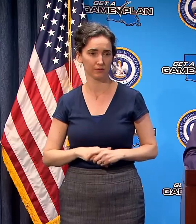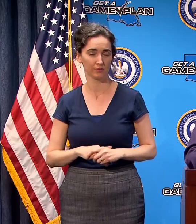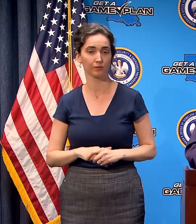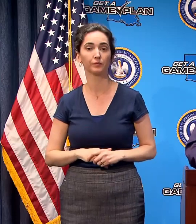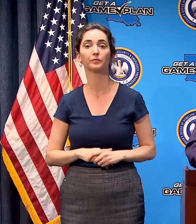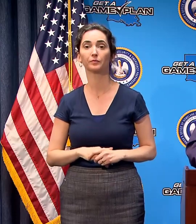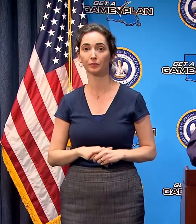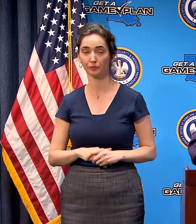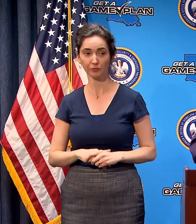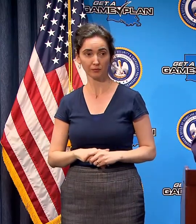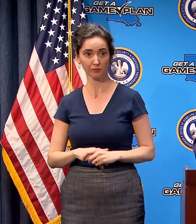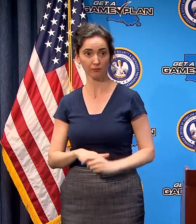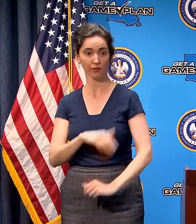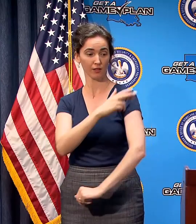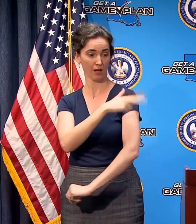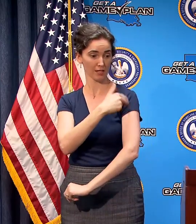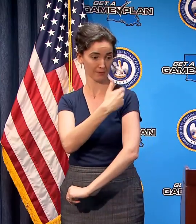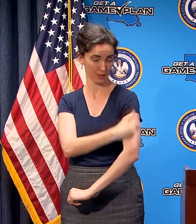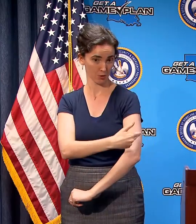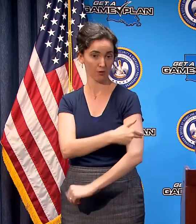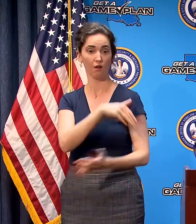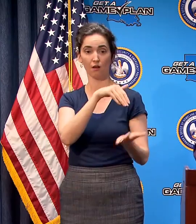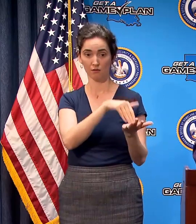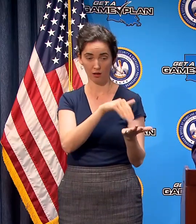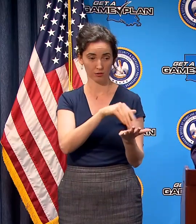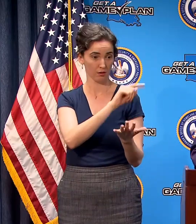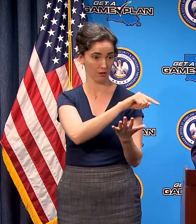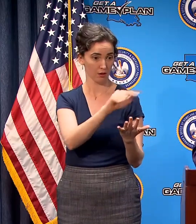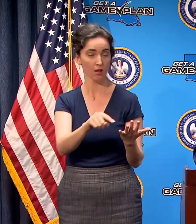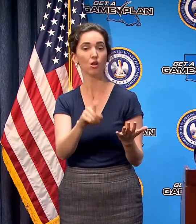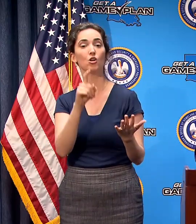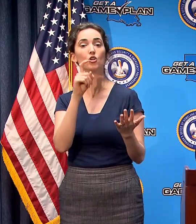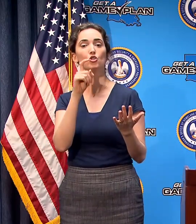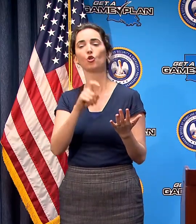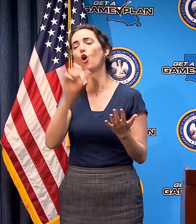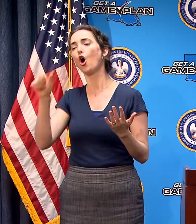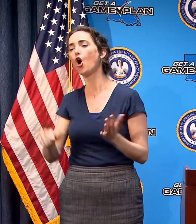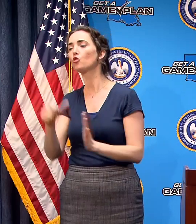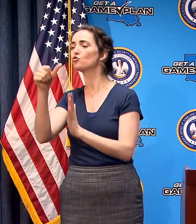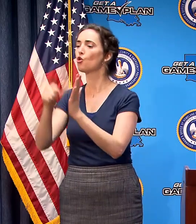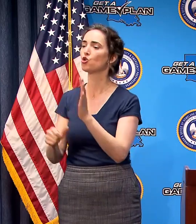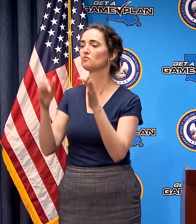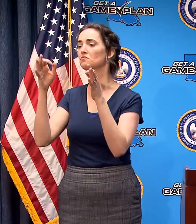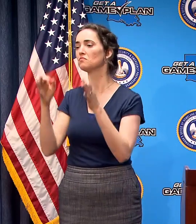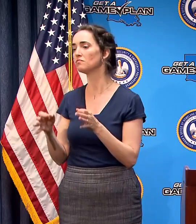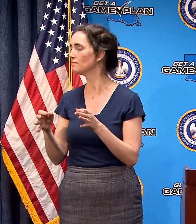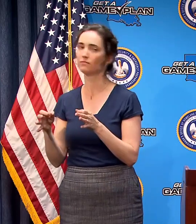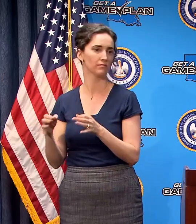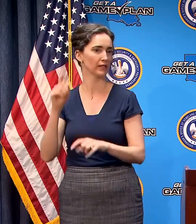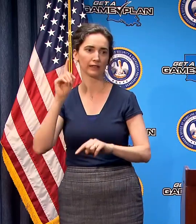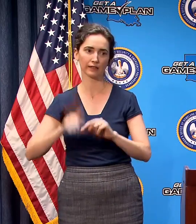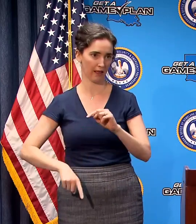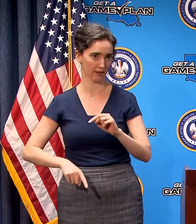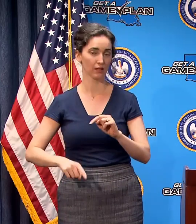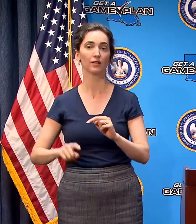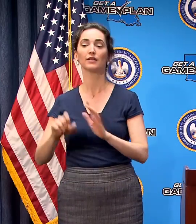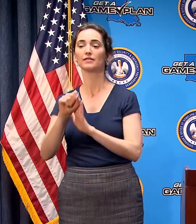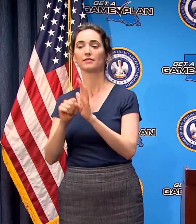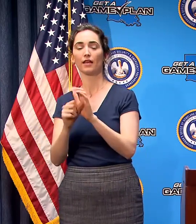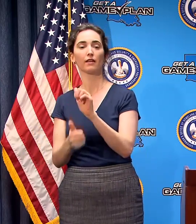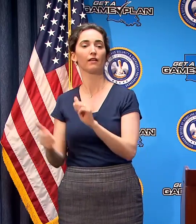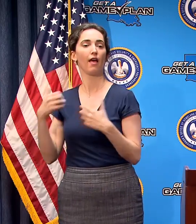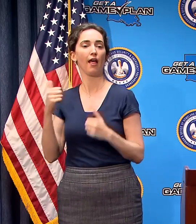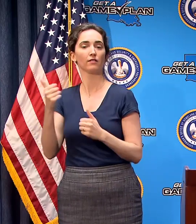hospitals and medical providers should not perform any elective surgeries based on an order that has already been issued from the state health